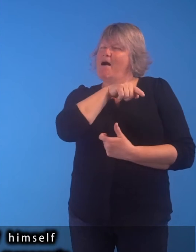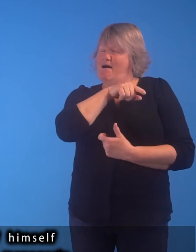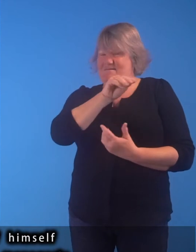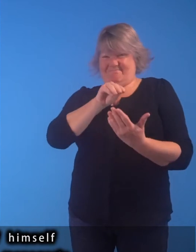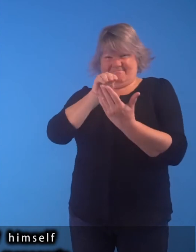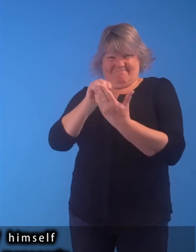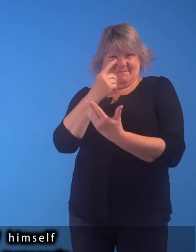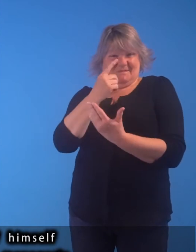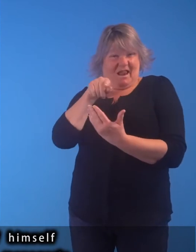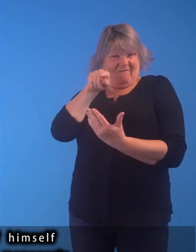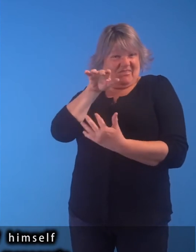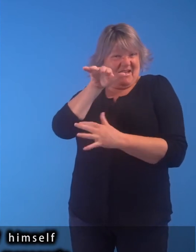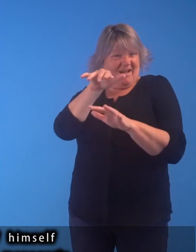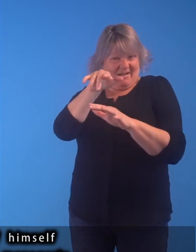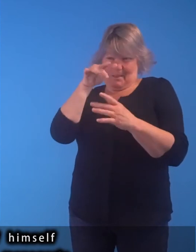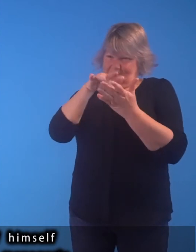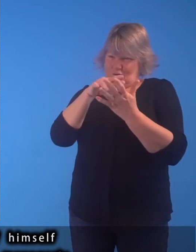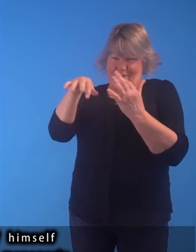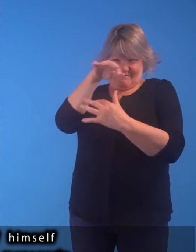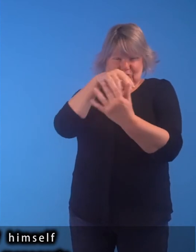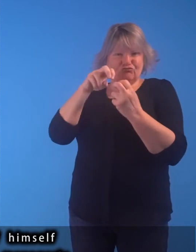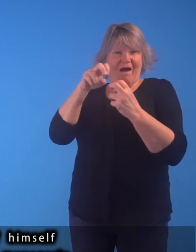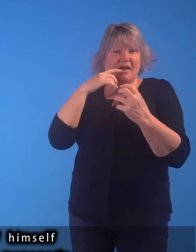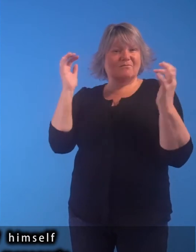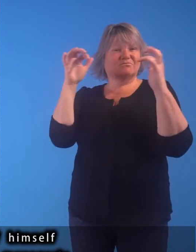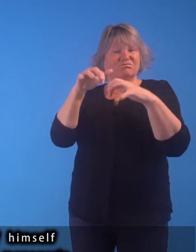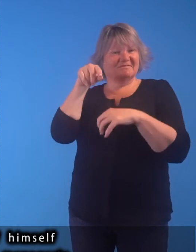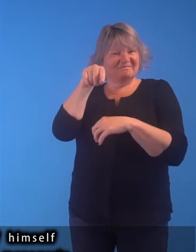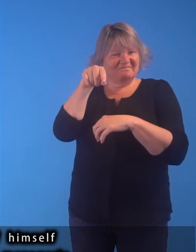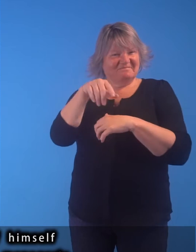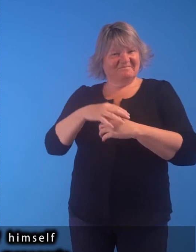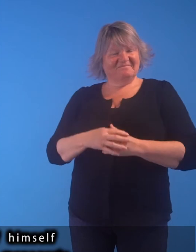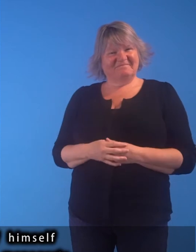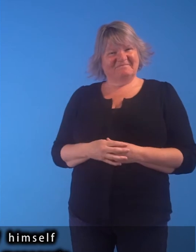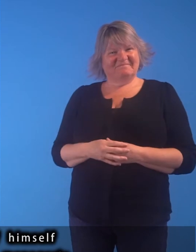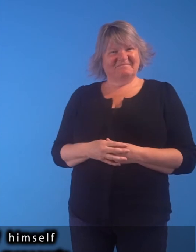the artist has painted a portrait of himself painting the canvas of the travelling menagerie.